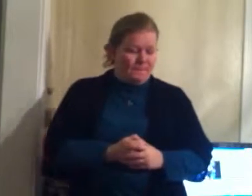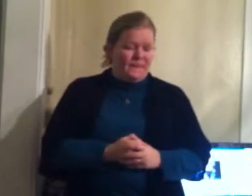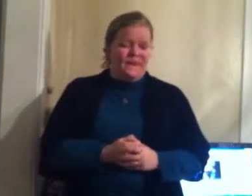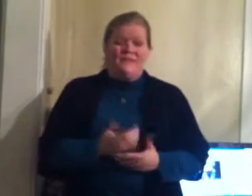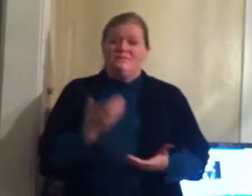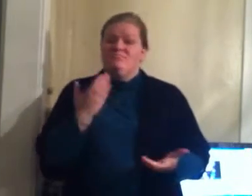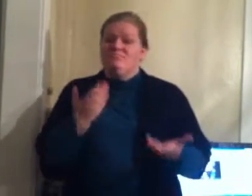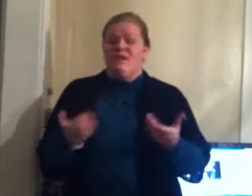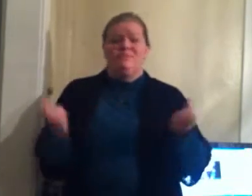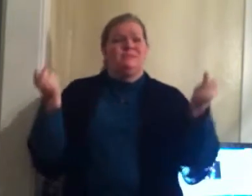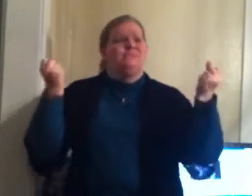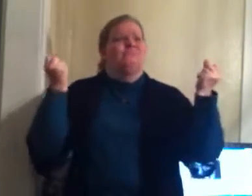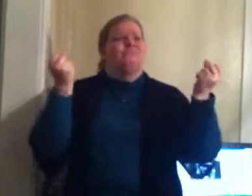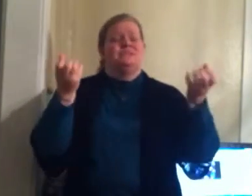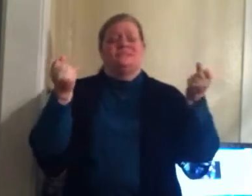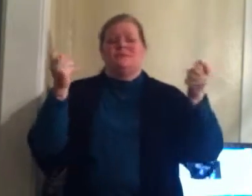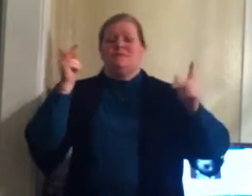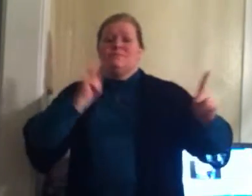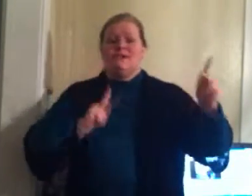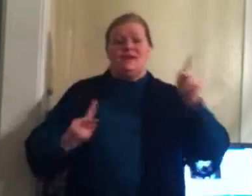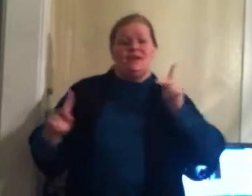Maybe you're the one